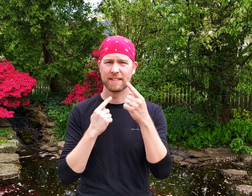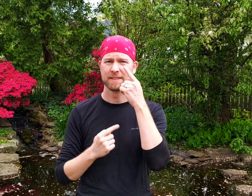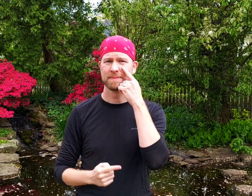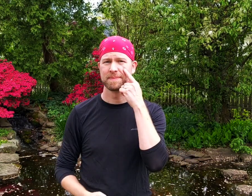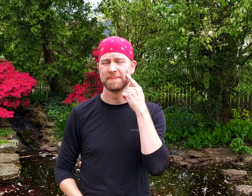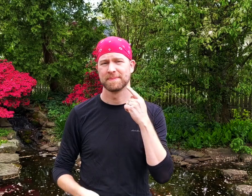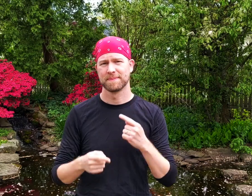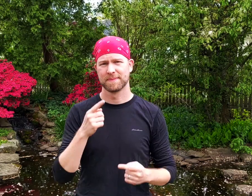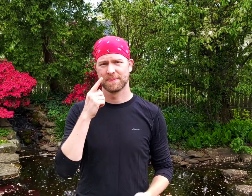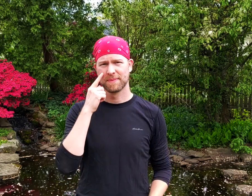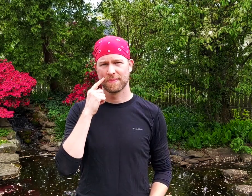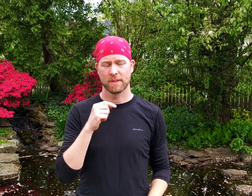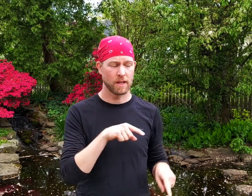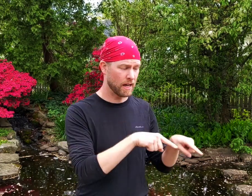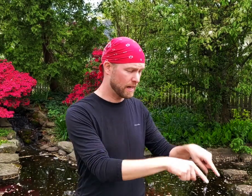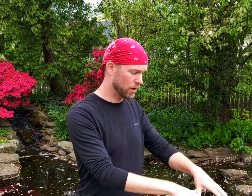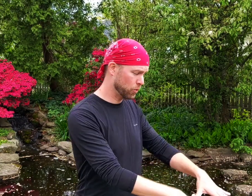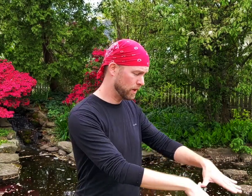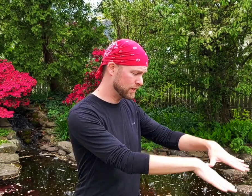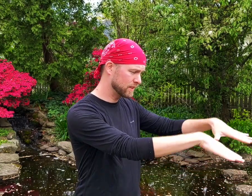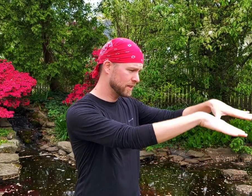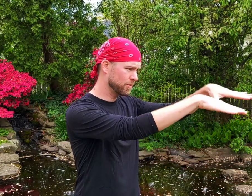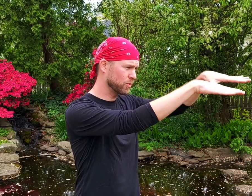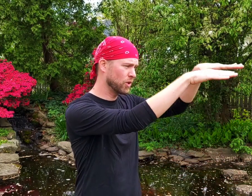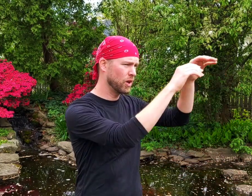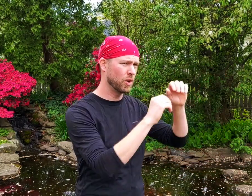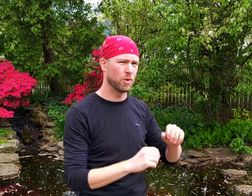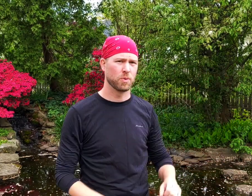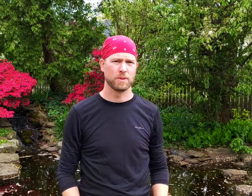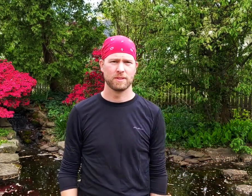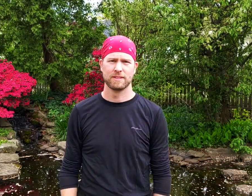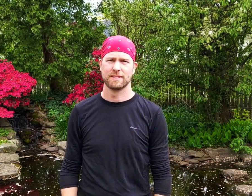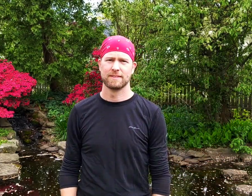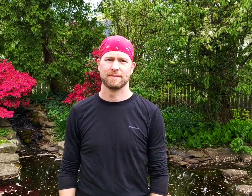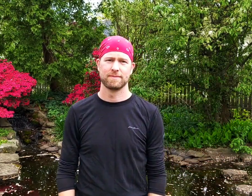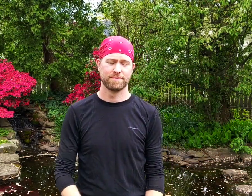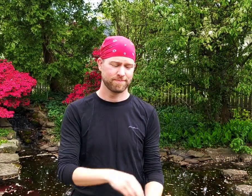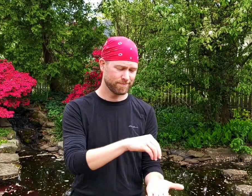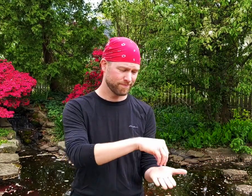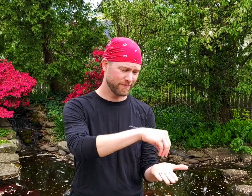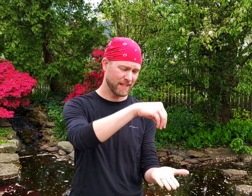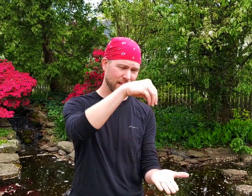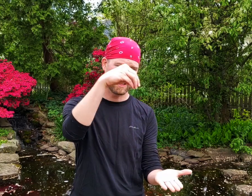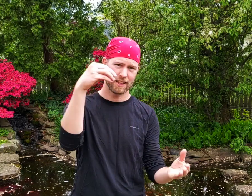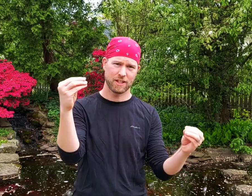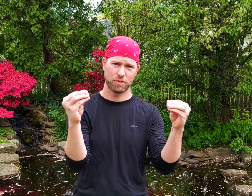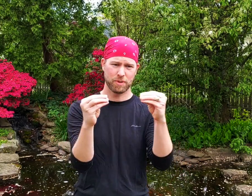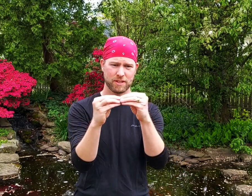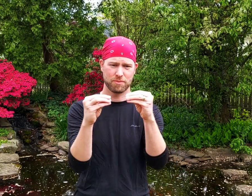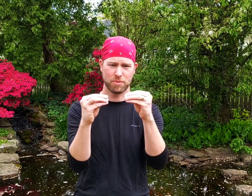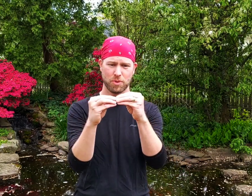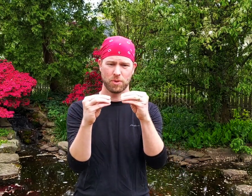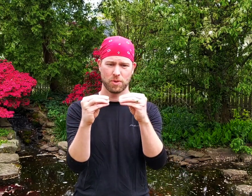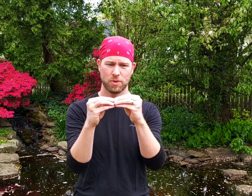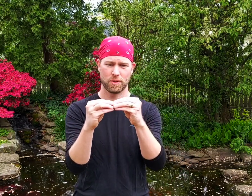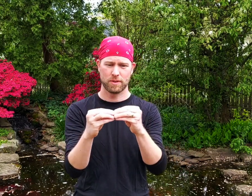I watch them grow, they learn much more